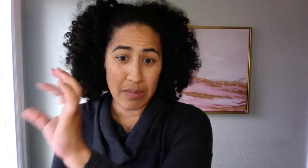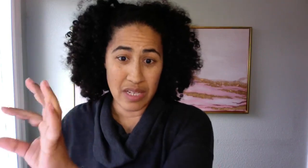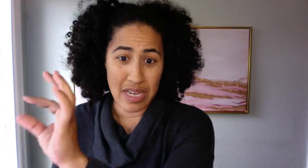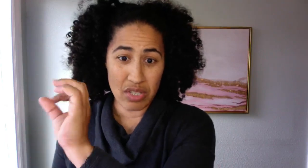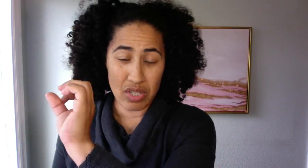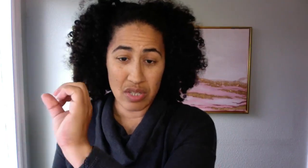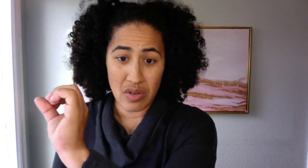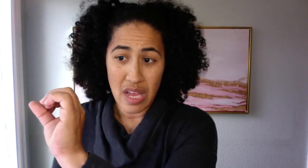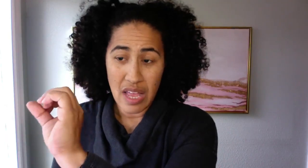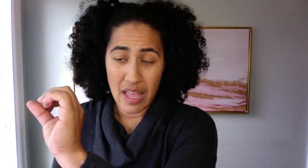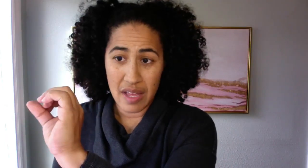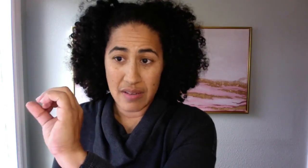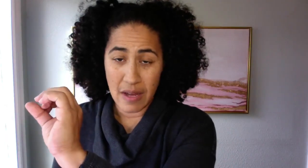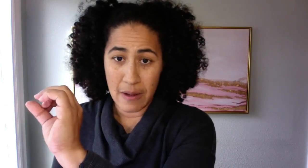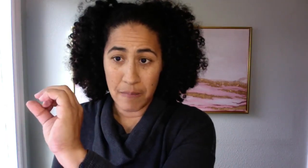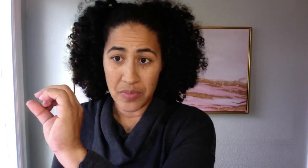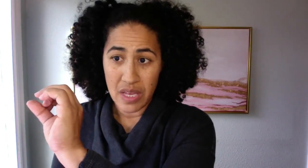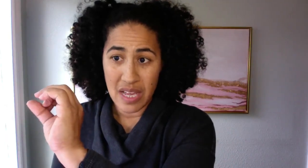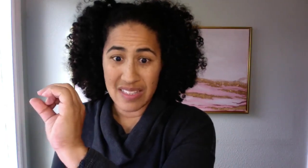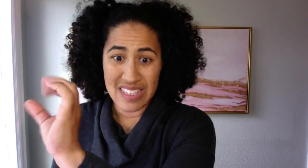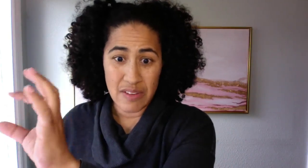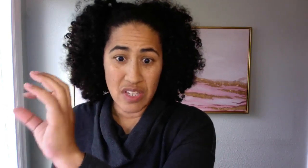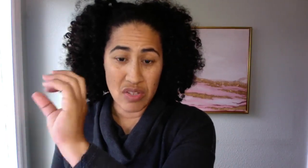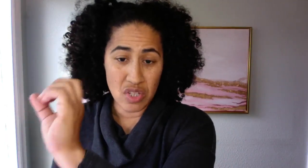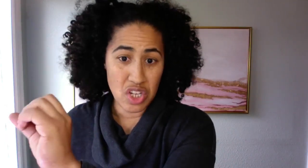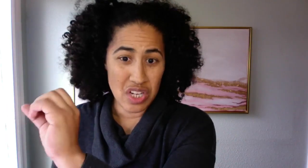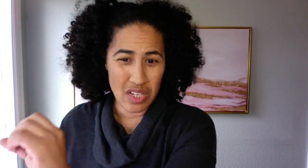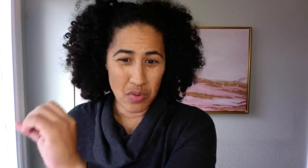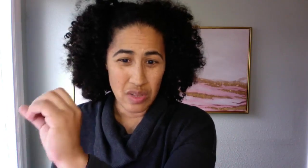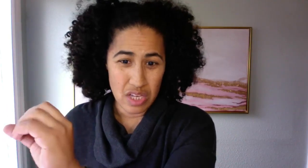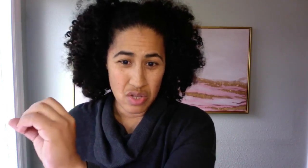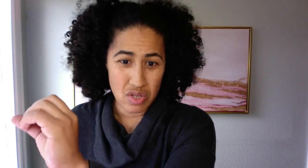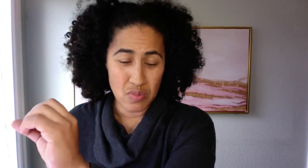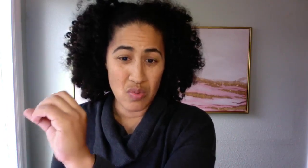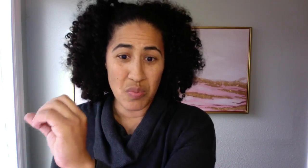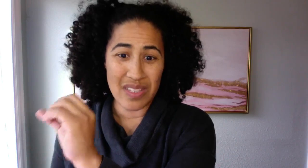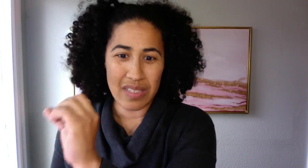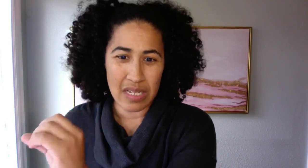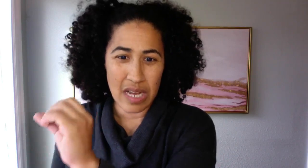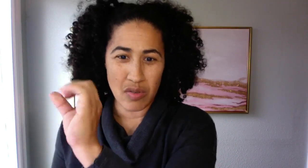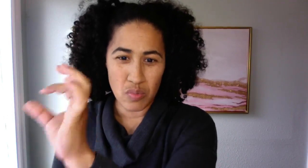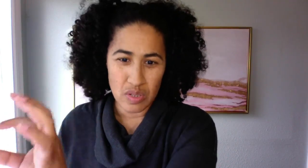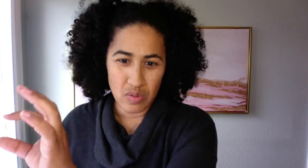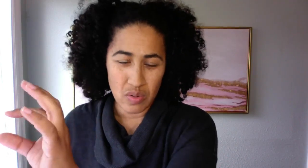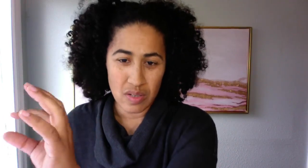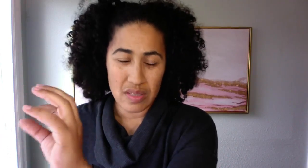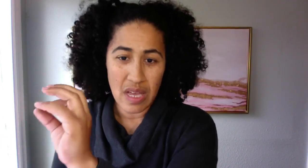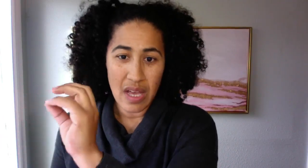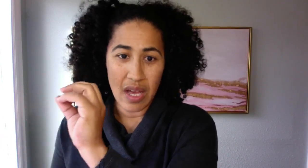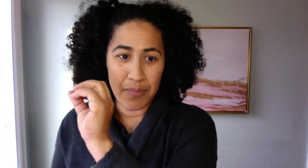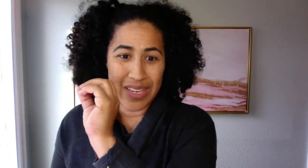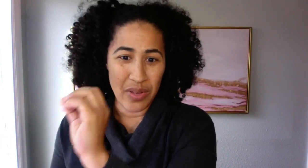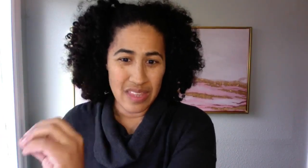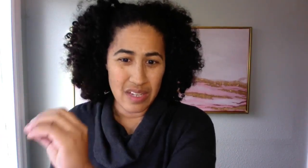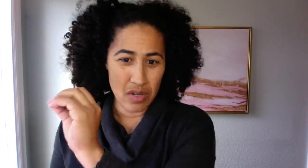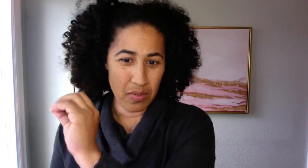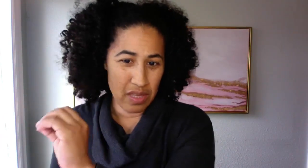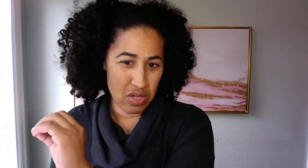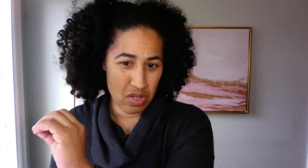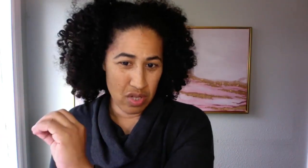connections and, and, and safety and security in your relationships. You will be seen as a resource within your relationships.